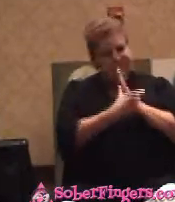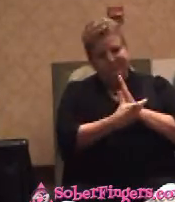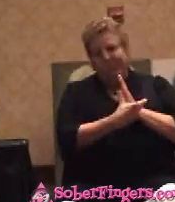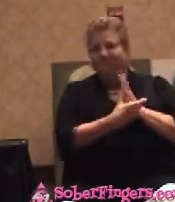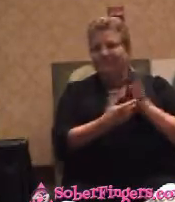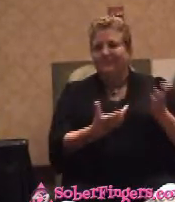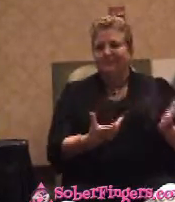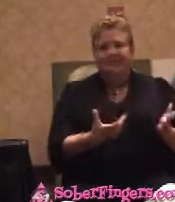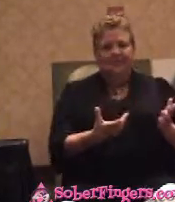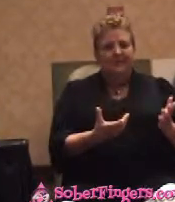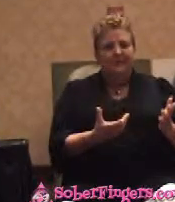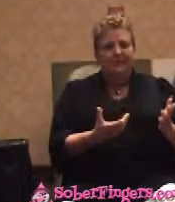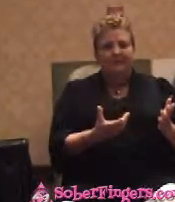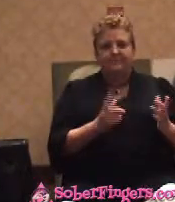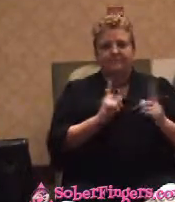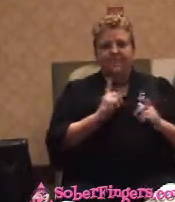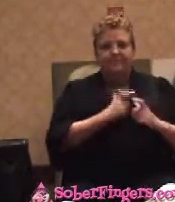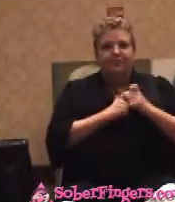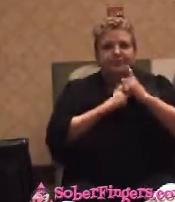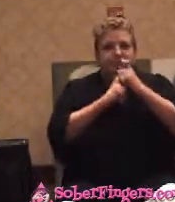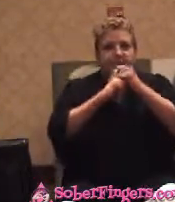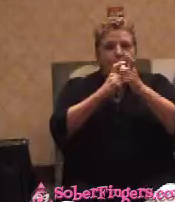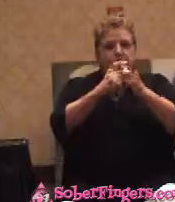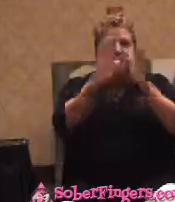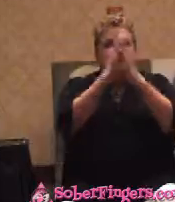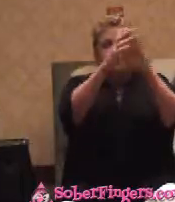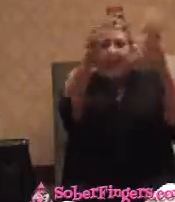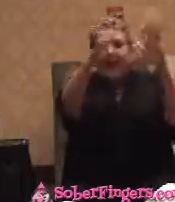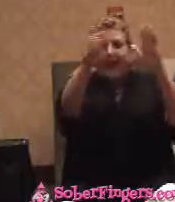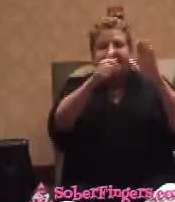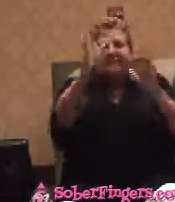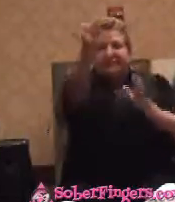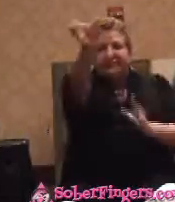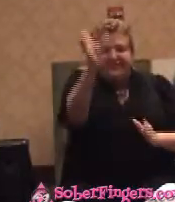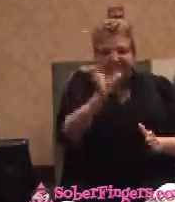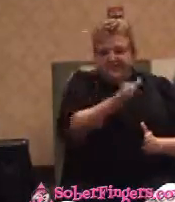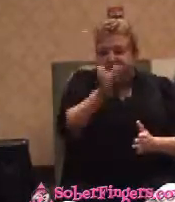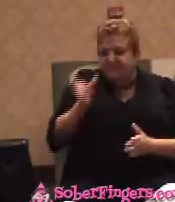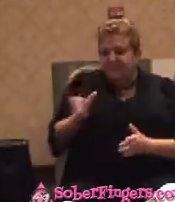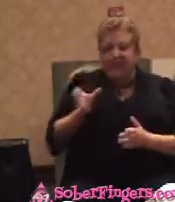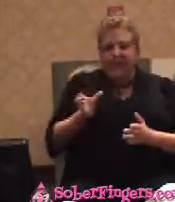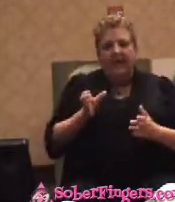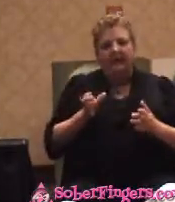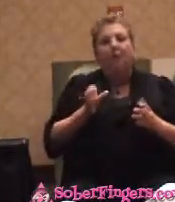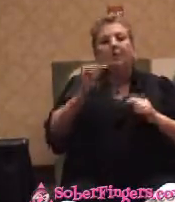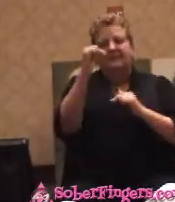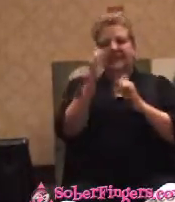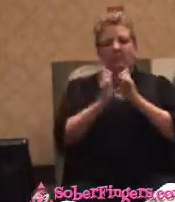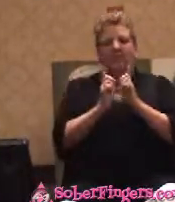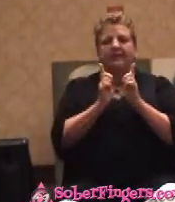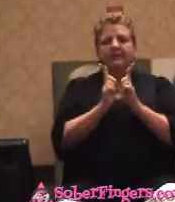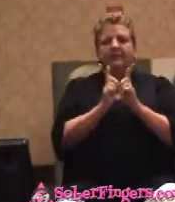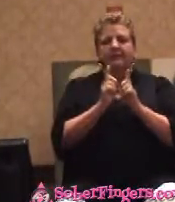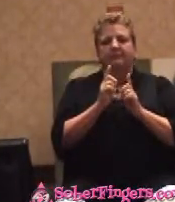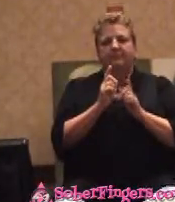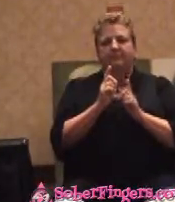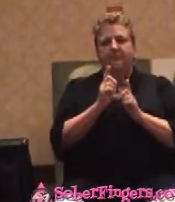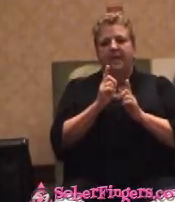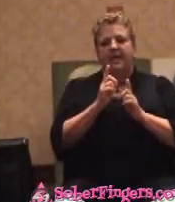She ran over to the bookcase and picked that up. And she had a little 24-hour-a-day book. And she came trotting over to me. And she said, Here's some books that may help you.